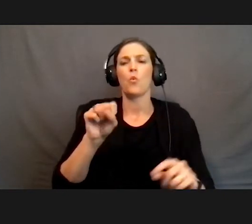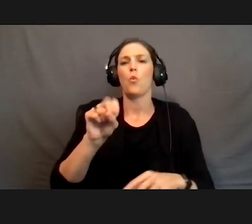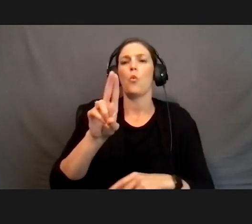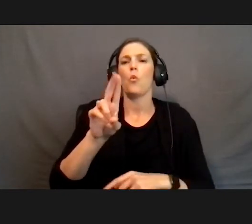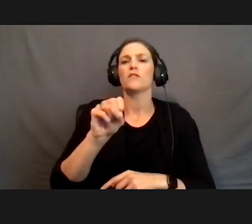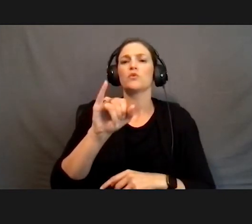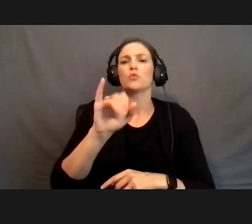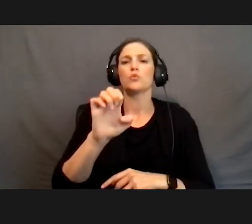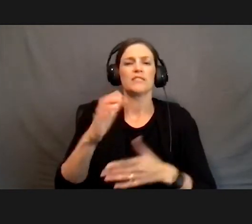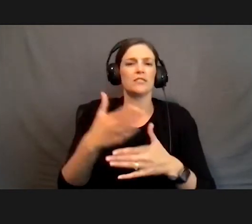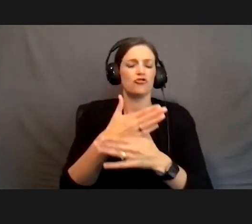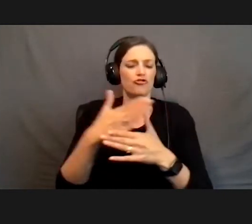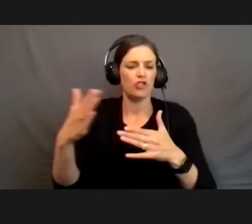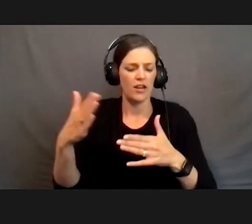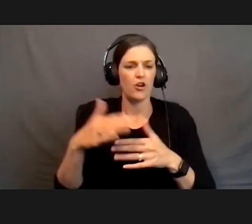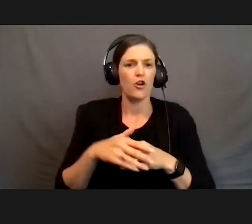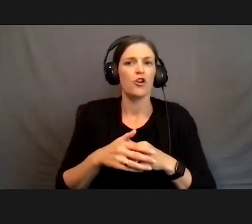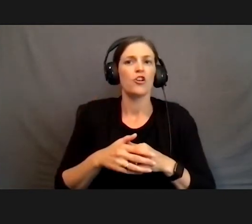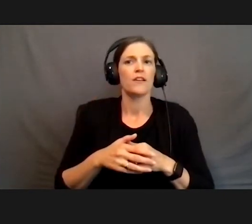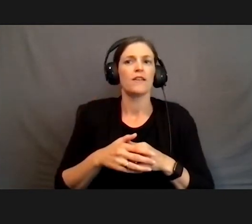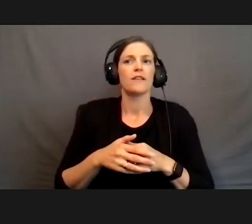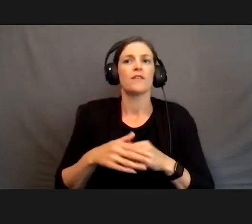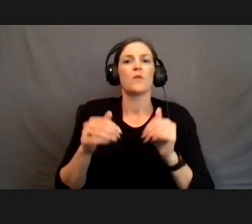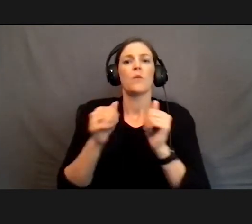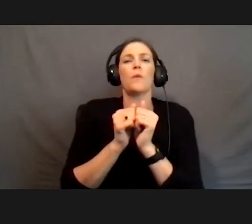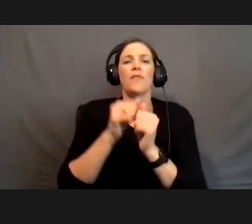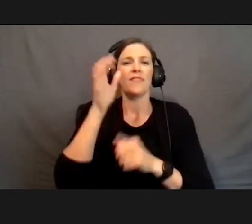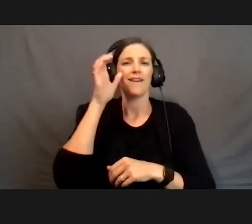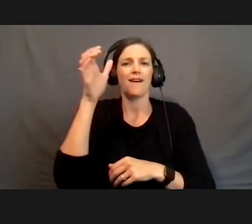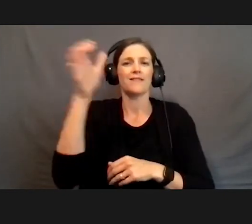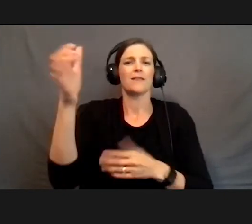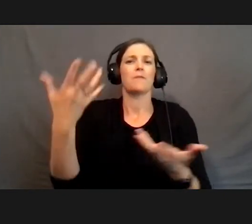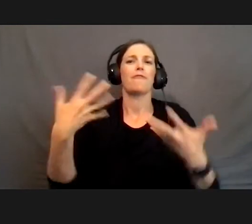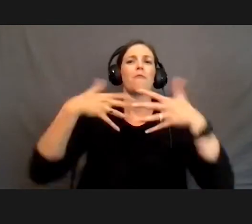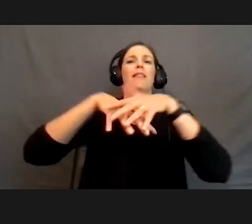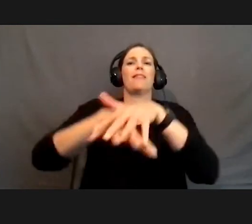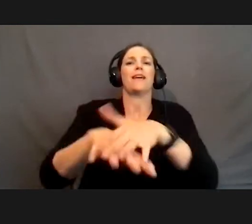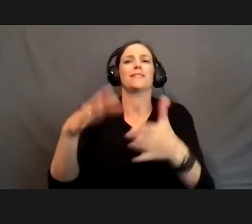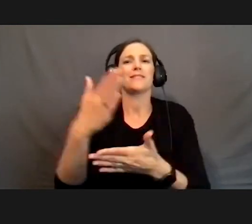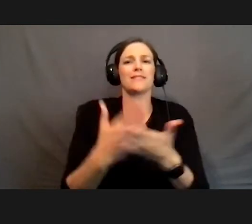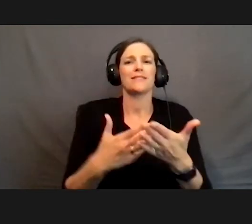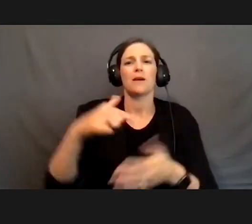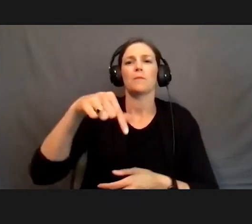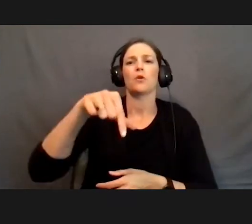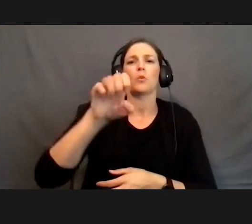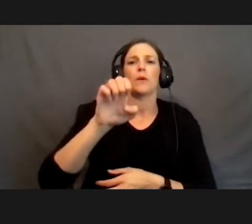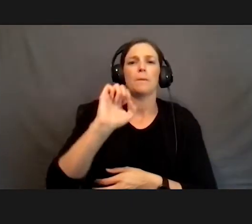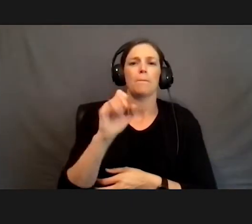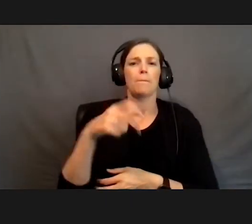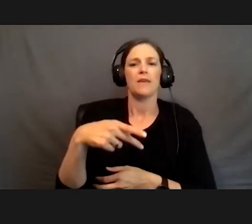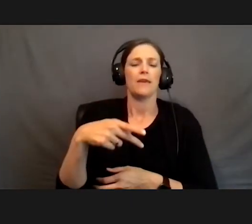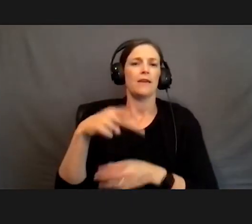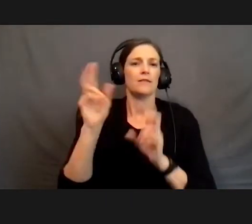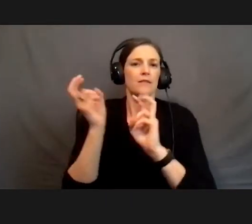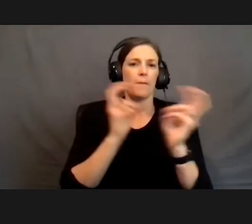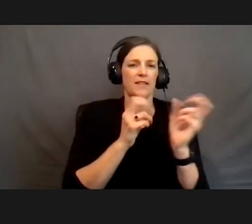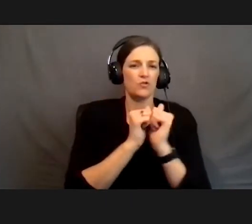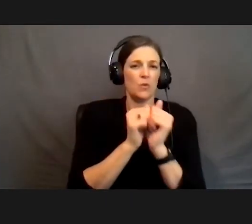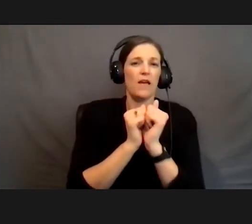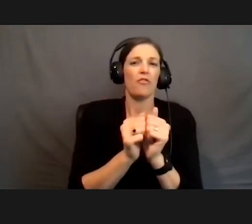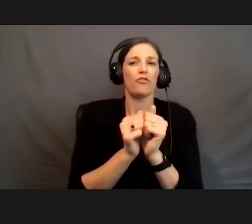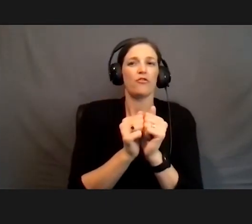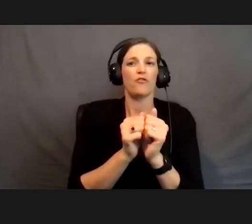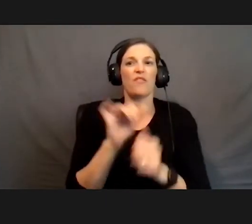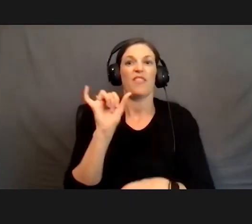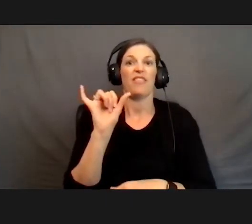with the idea of blending some of these QEP topics together. That that would be the